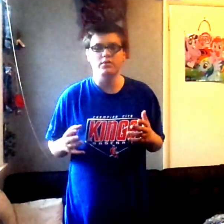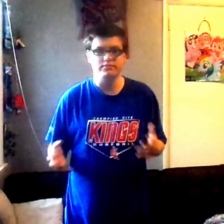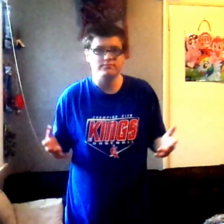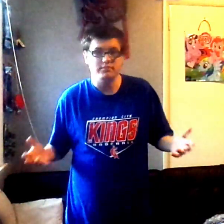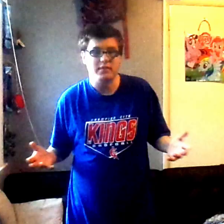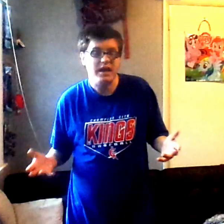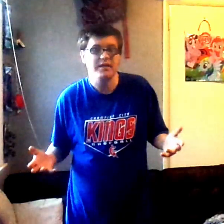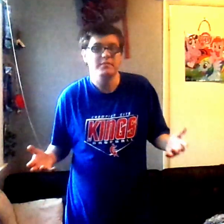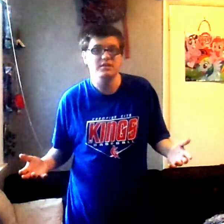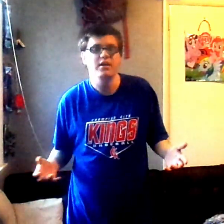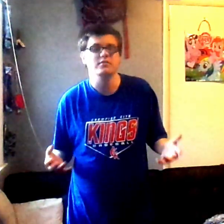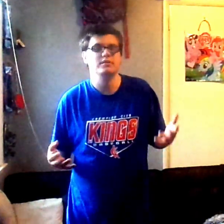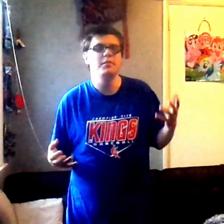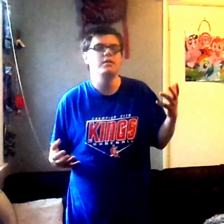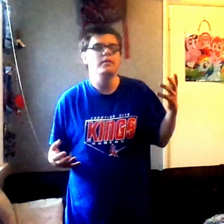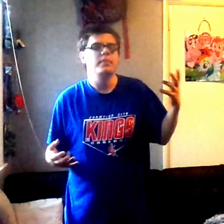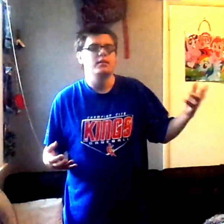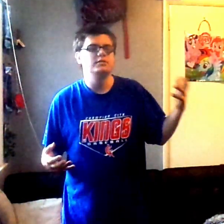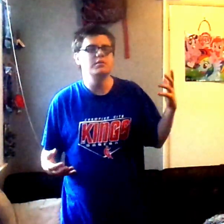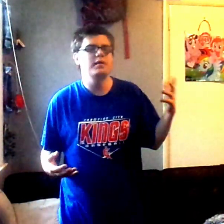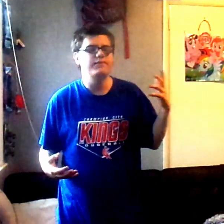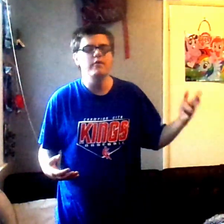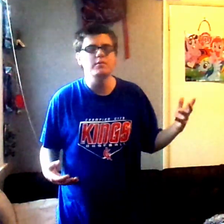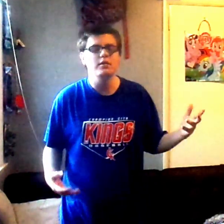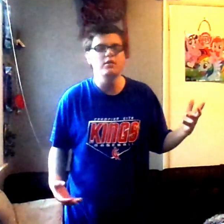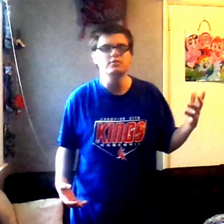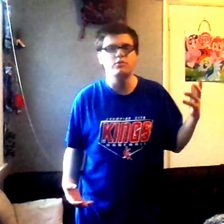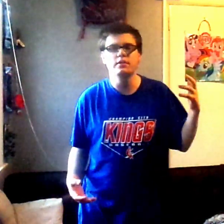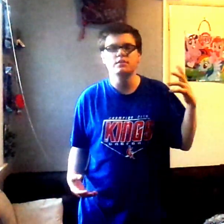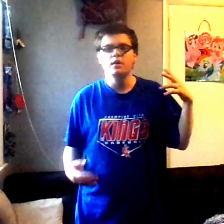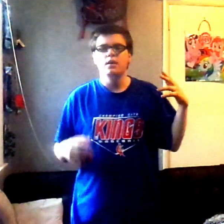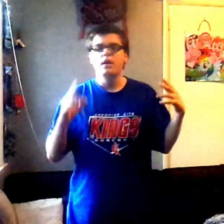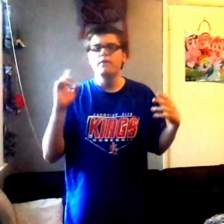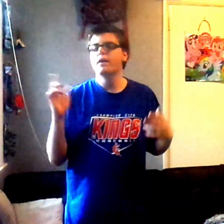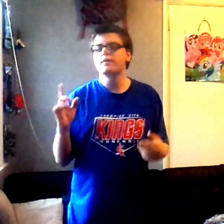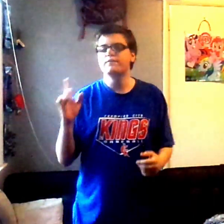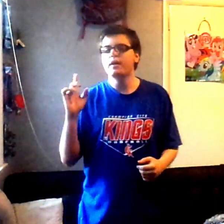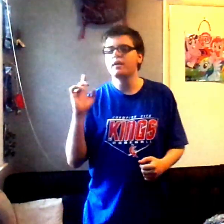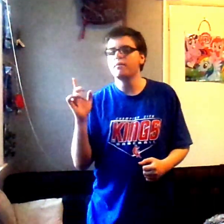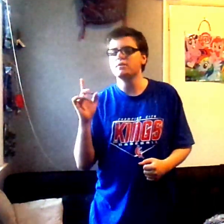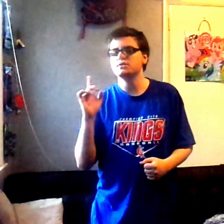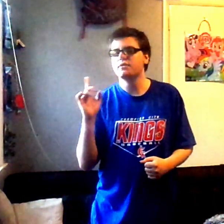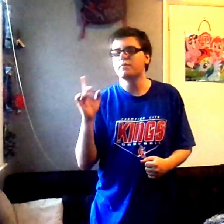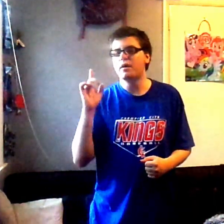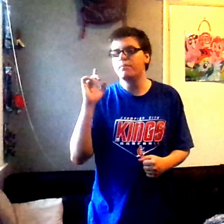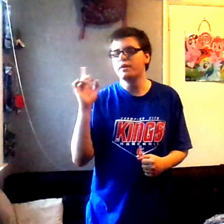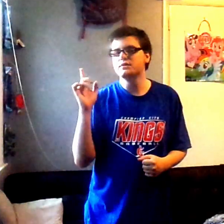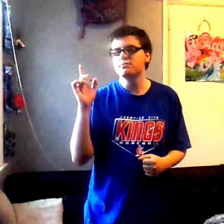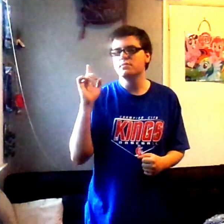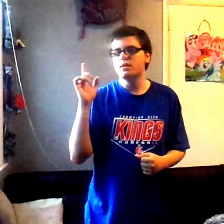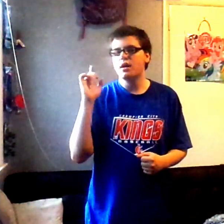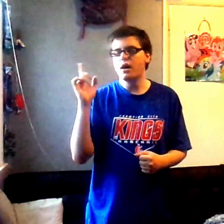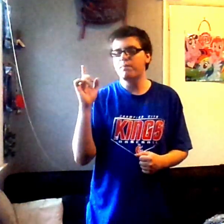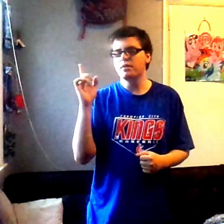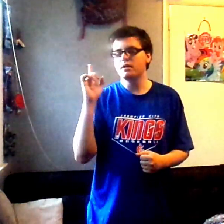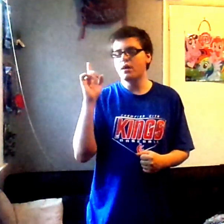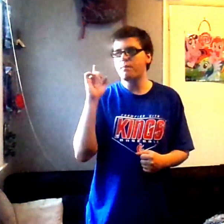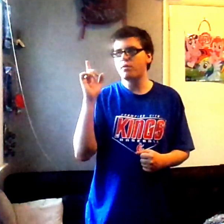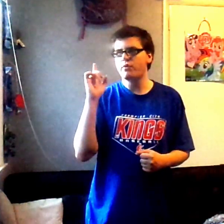at McDonald's. I mean, some of my favorite McDonald's toys, if I can find images of them, I'll play some up in the upper right